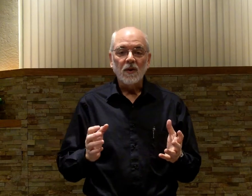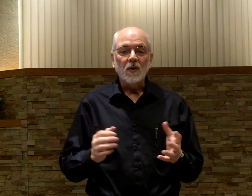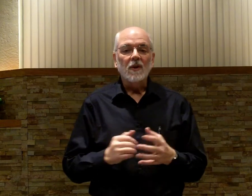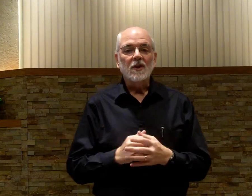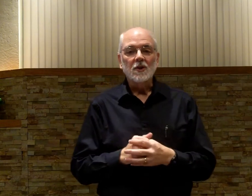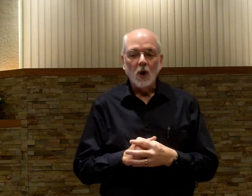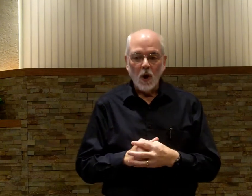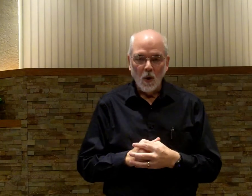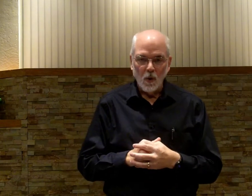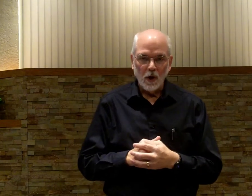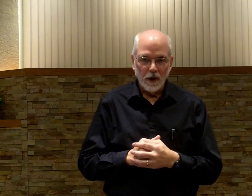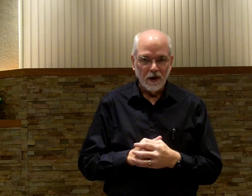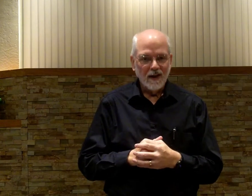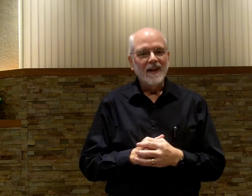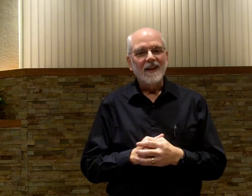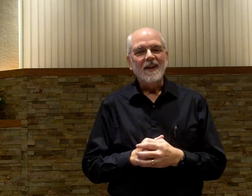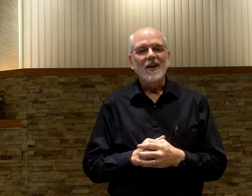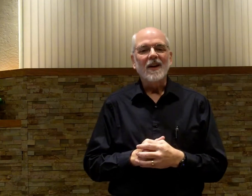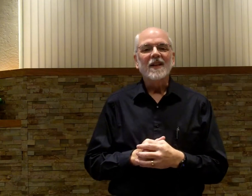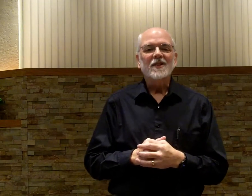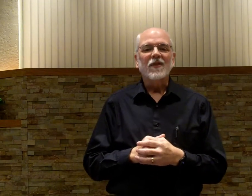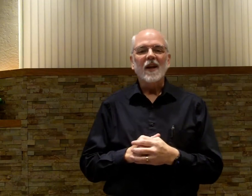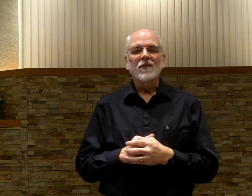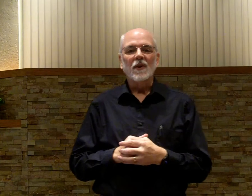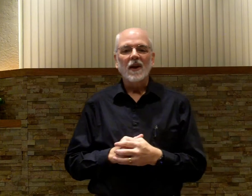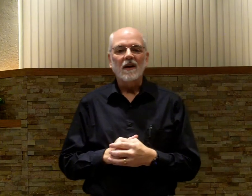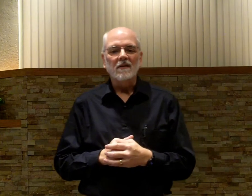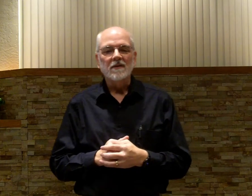do slowly here is Faithful Love.